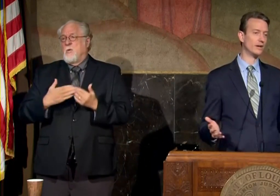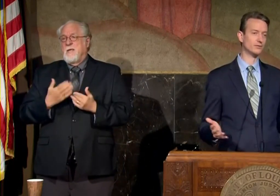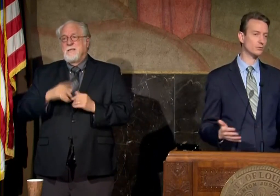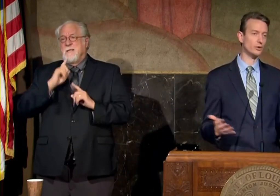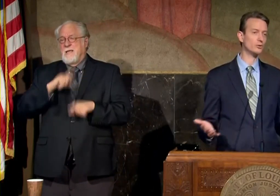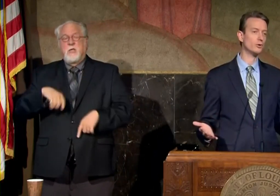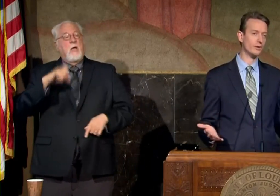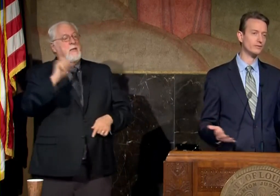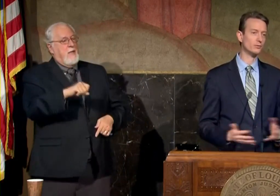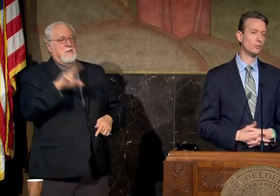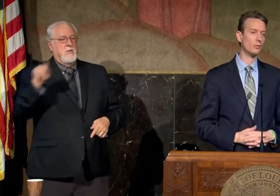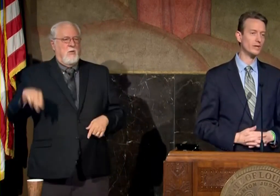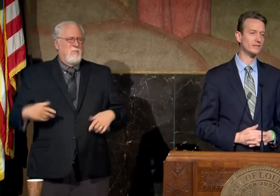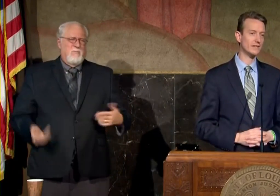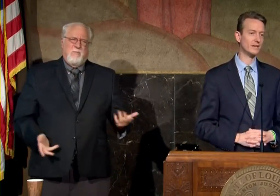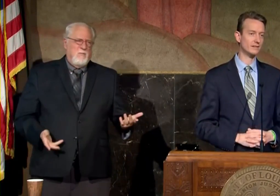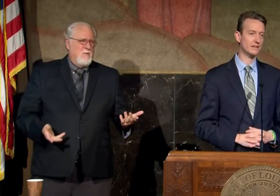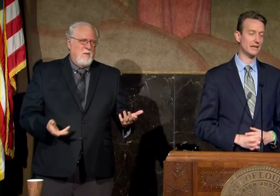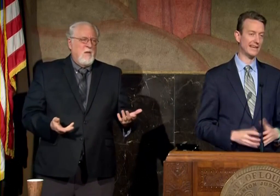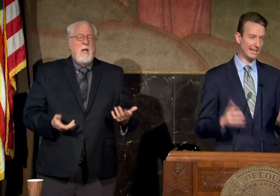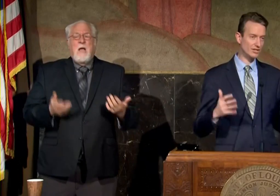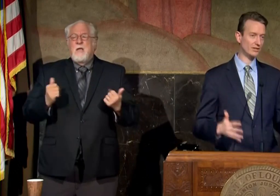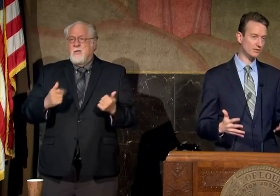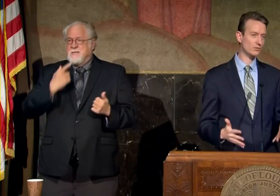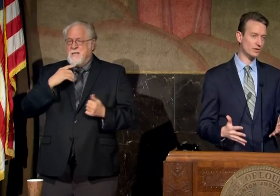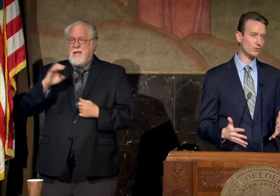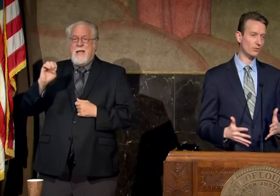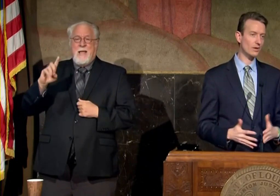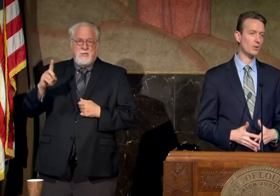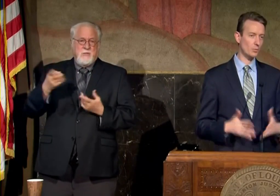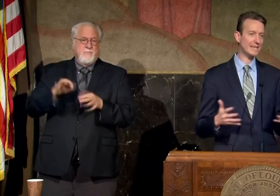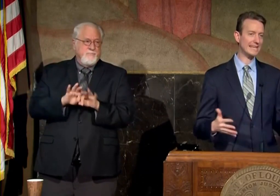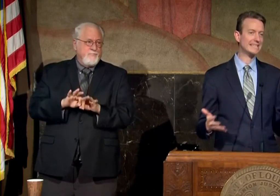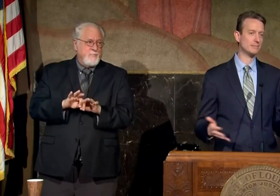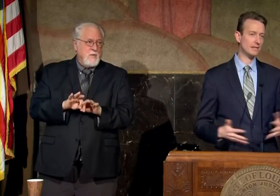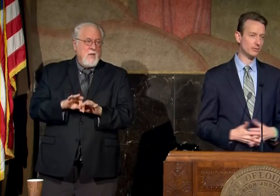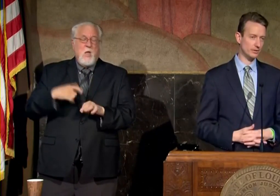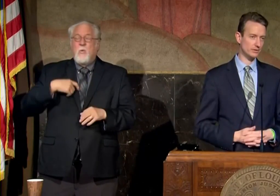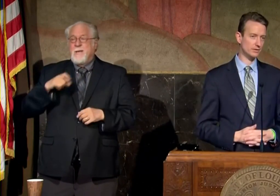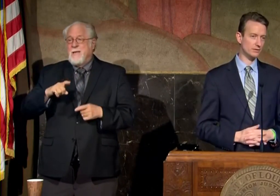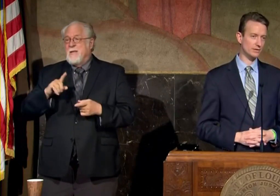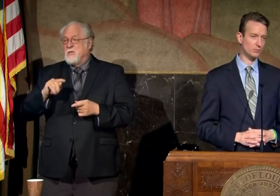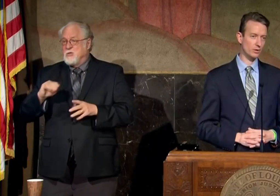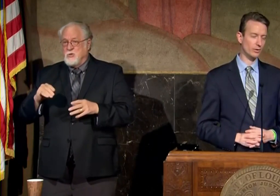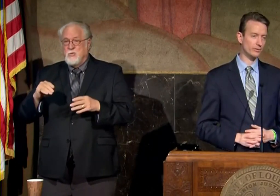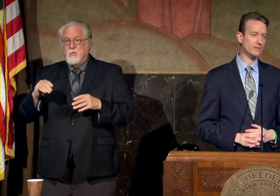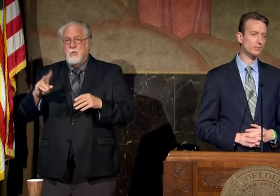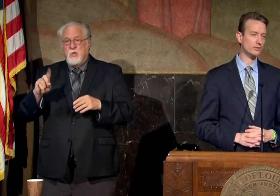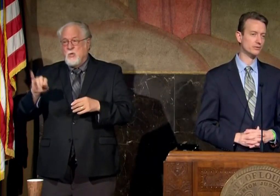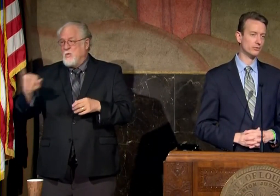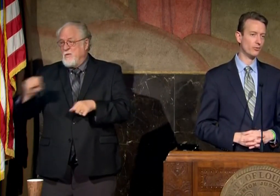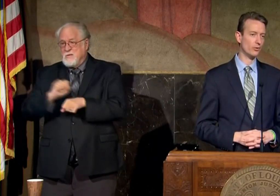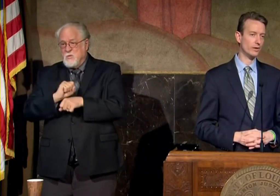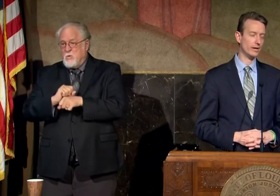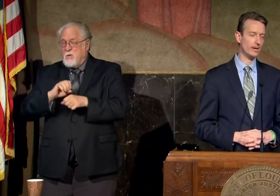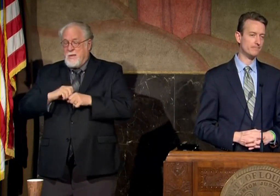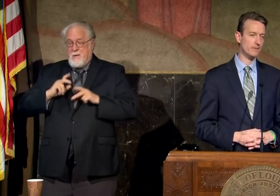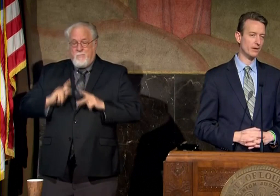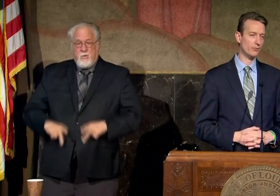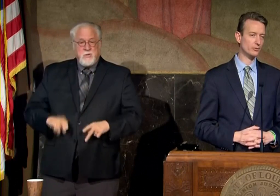yes you have school no you don't have school what we can say is education is critical we need to be able to to do this work whether it's in person or